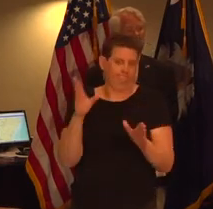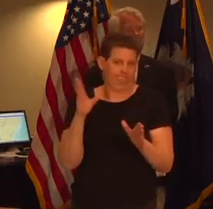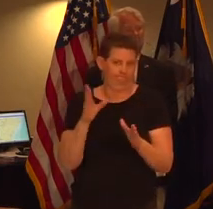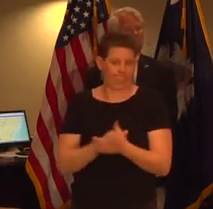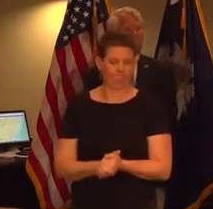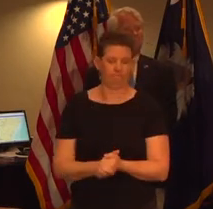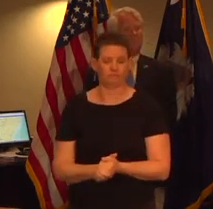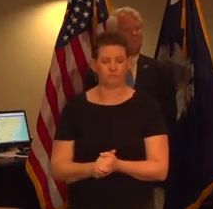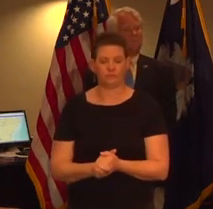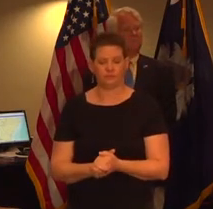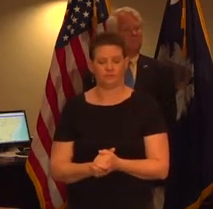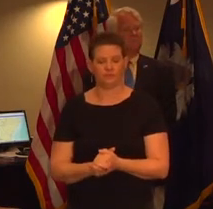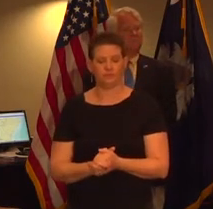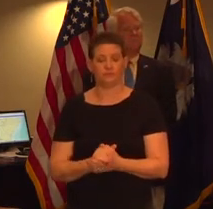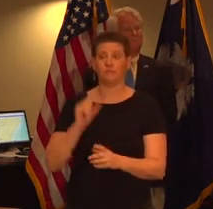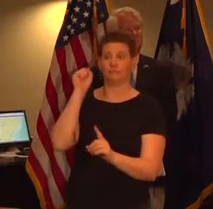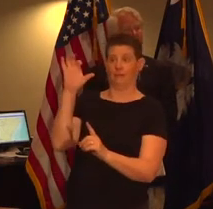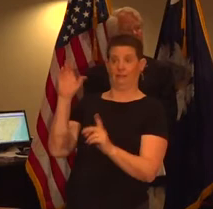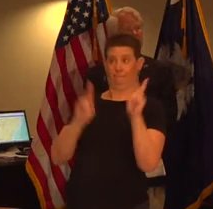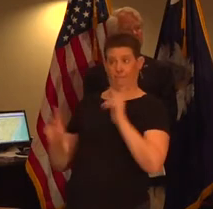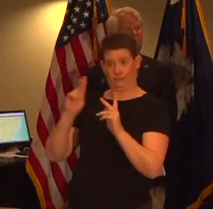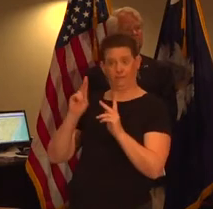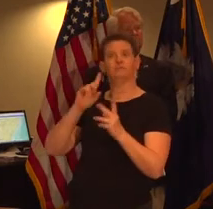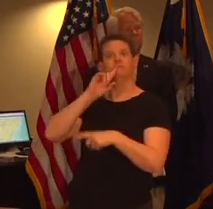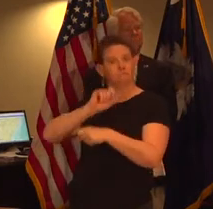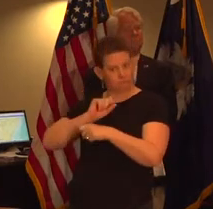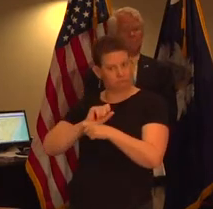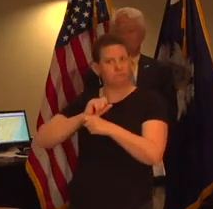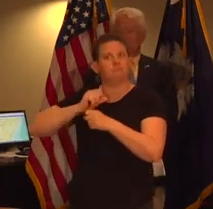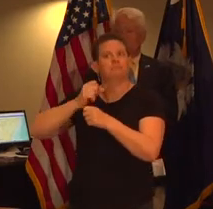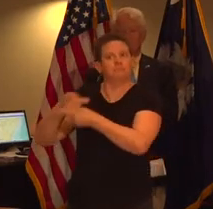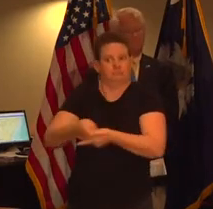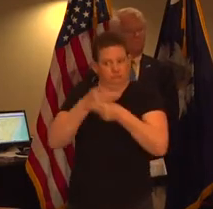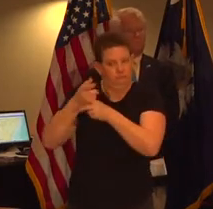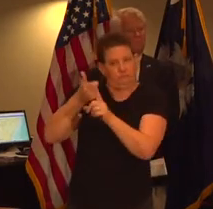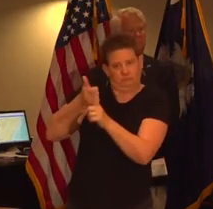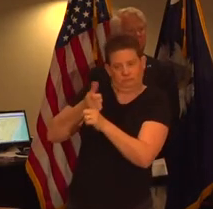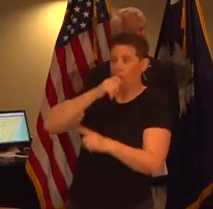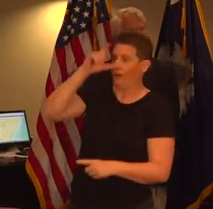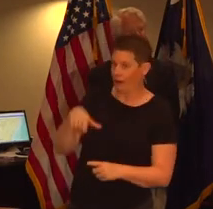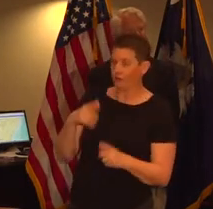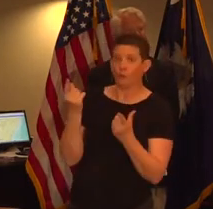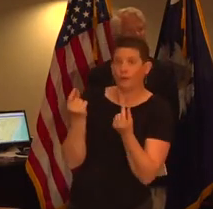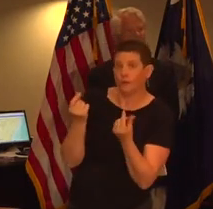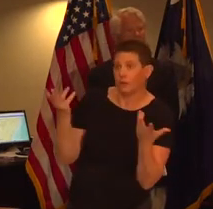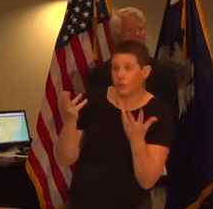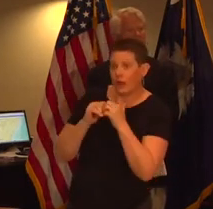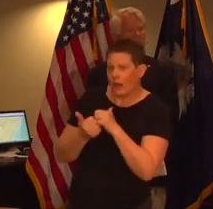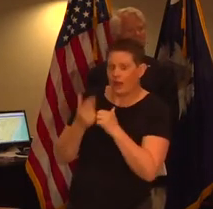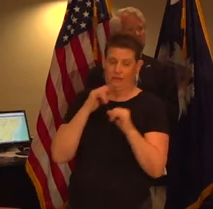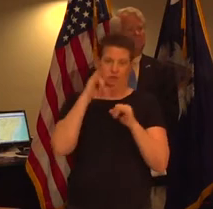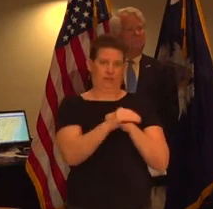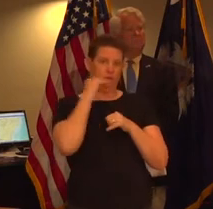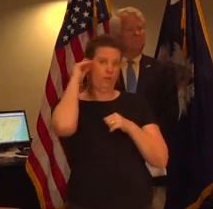many south carolinians are taking precautions that will render that unnecessary they're staying home they're using good